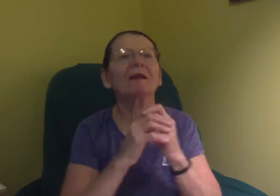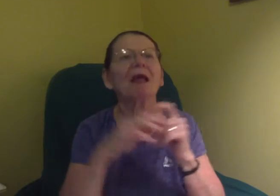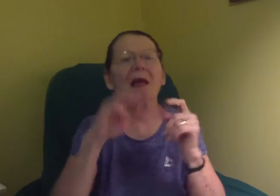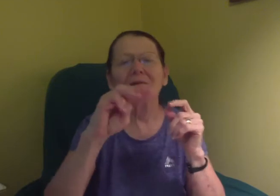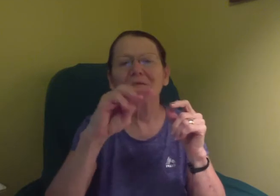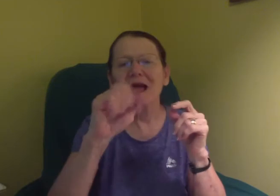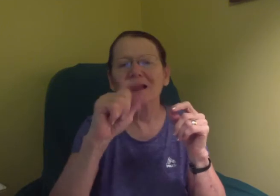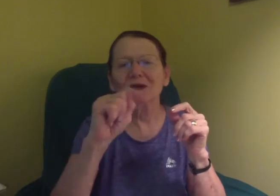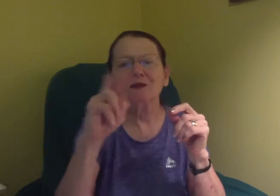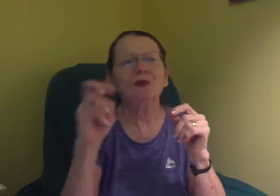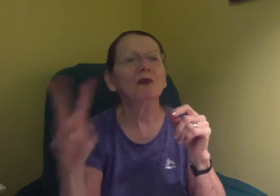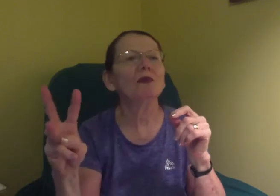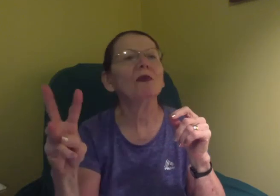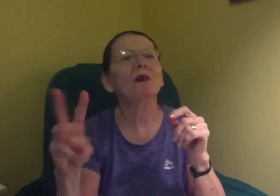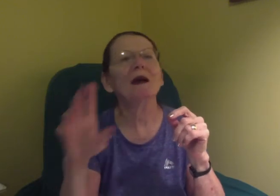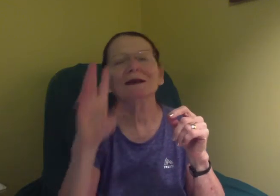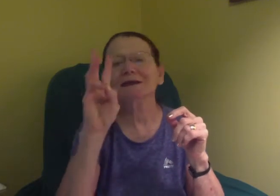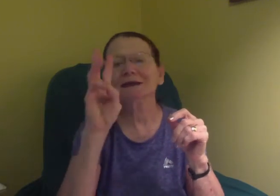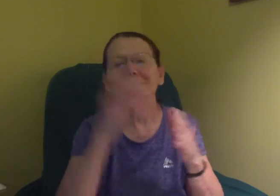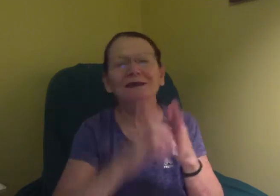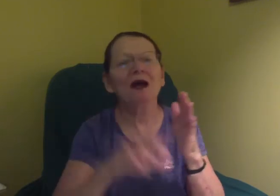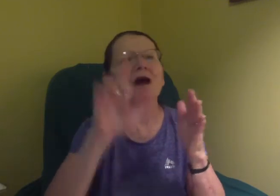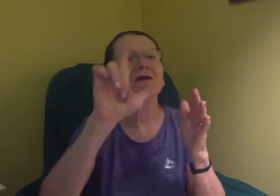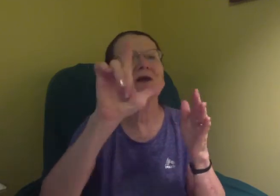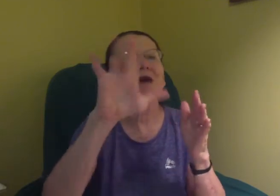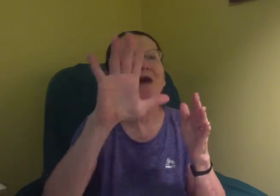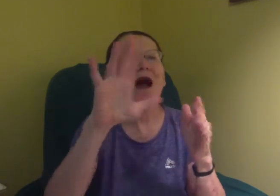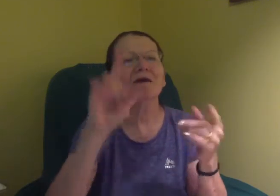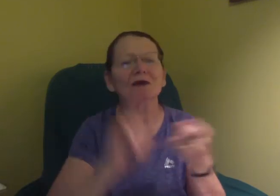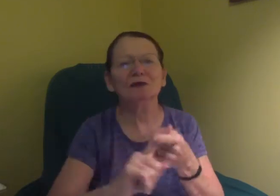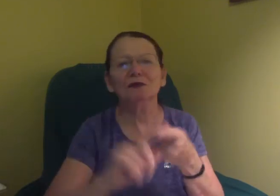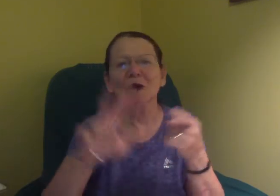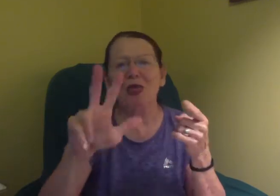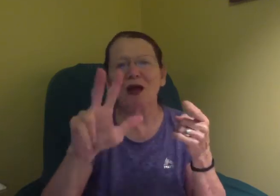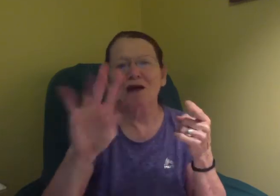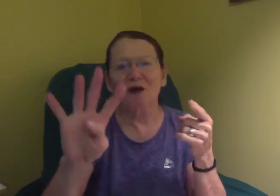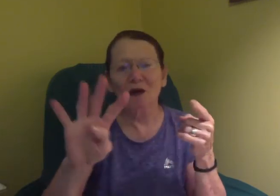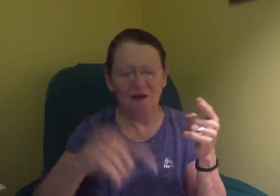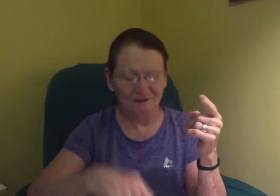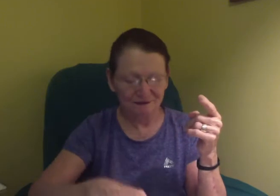I don't have I that. I don't that's not mine.